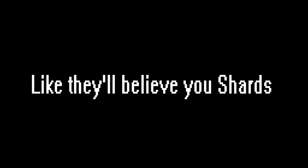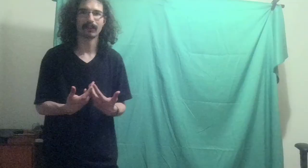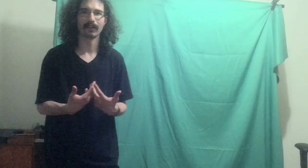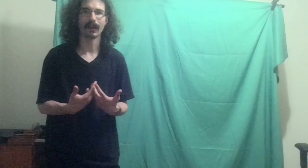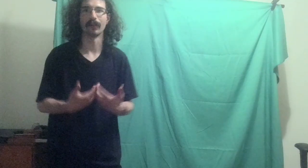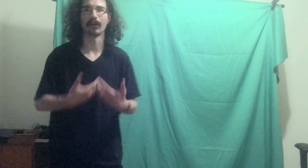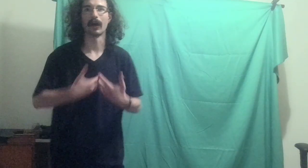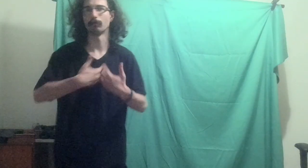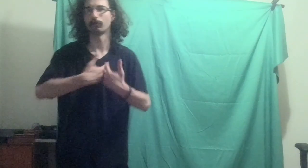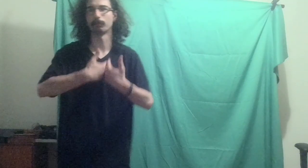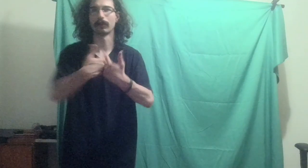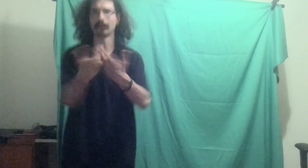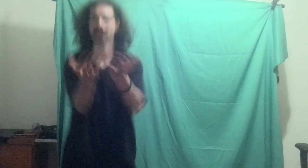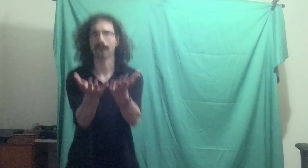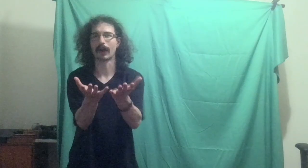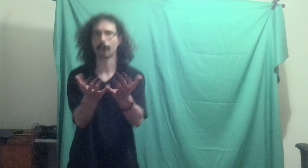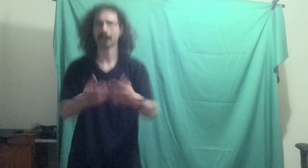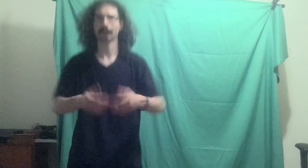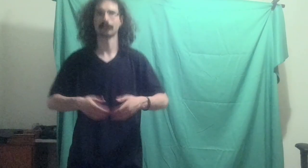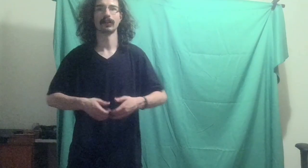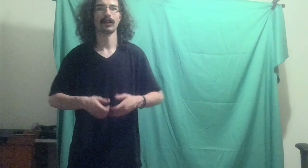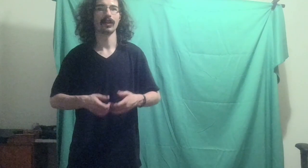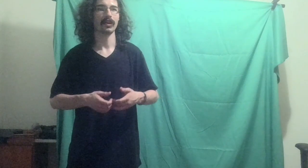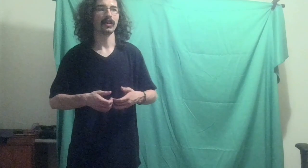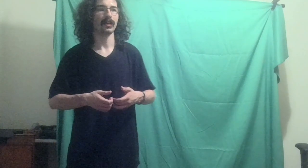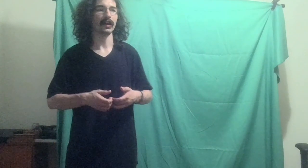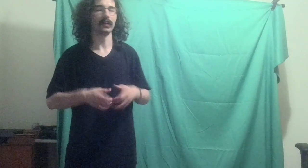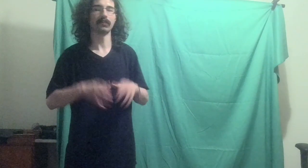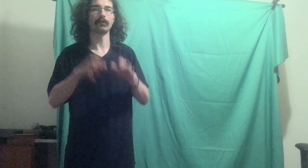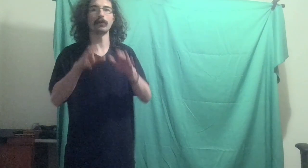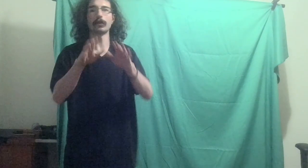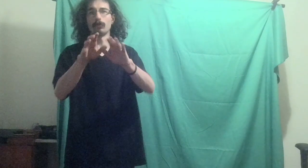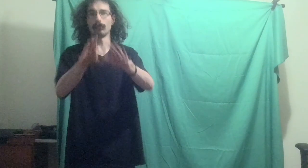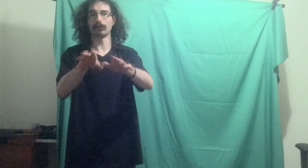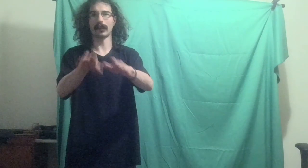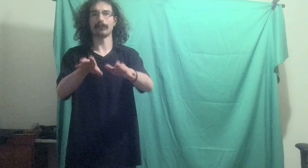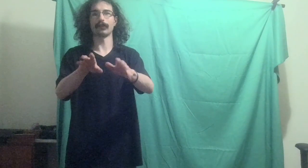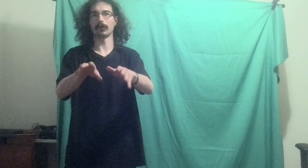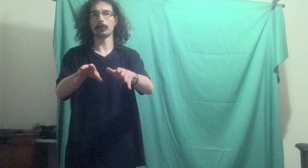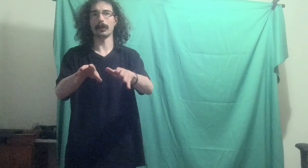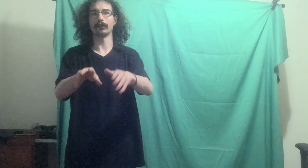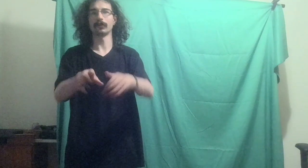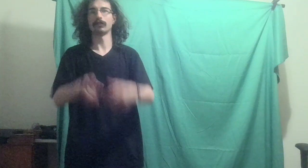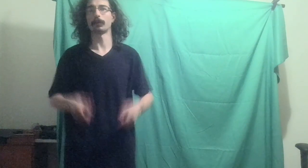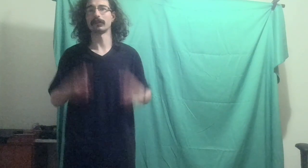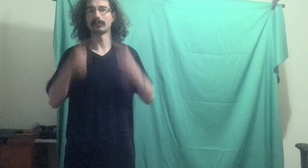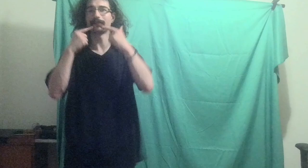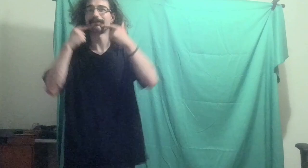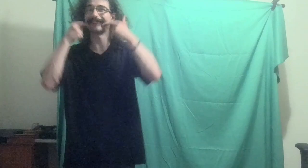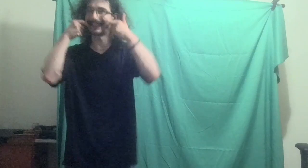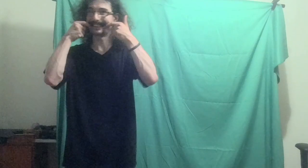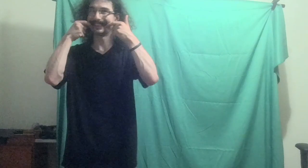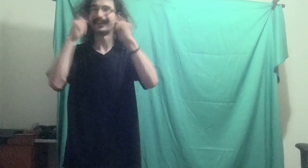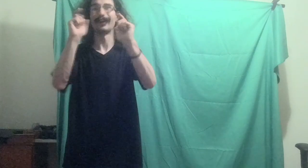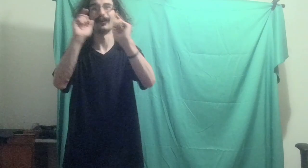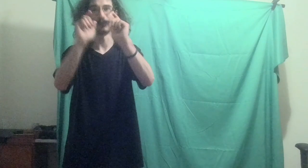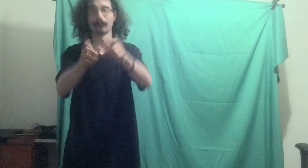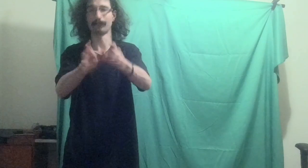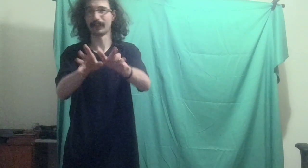and I'm just putting stuff out there is to make your life a little better, to put a smile on your face.